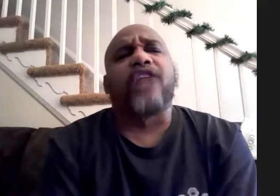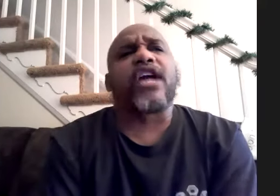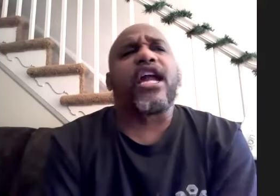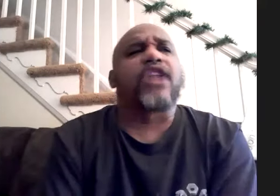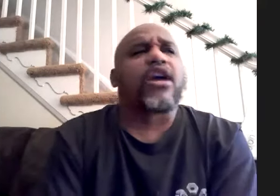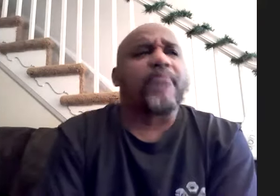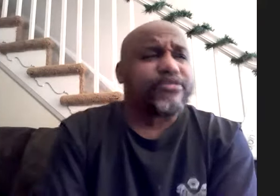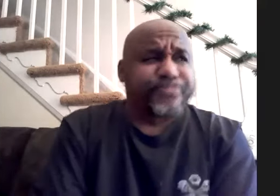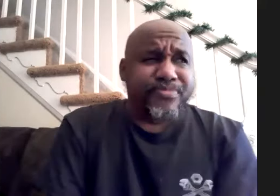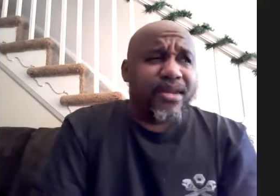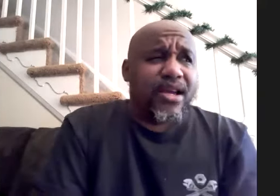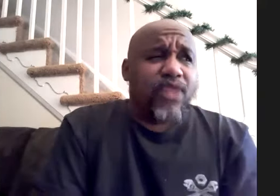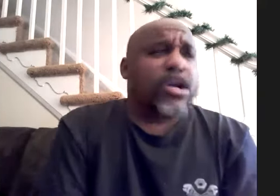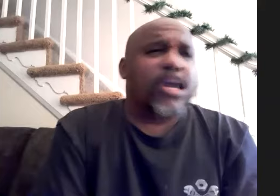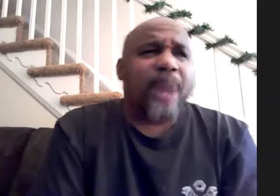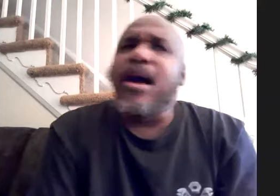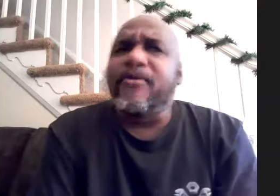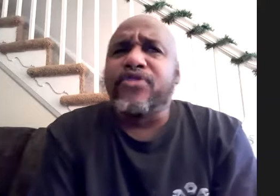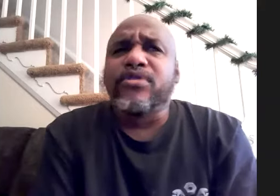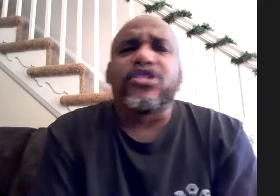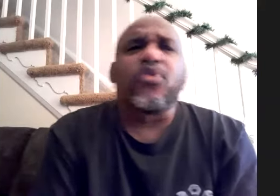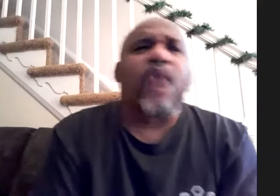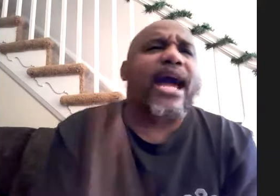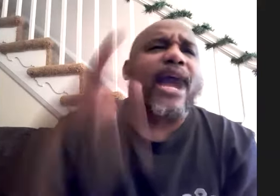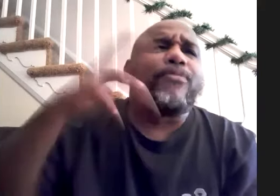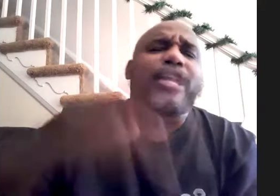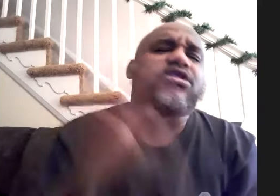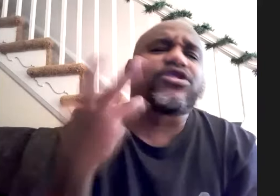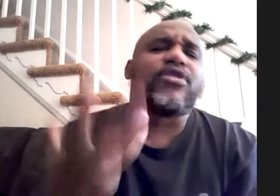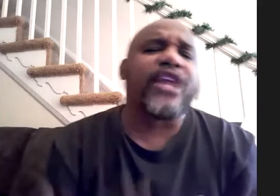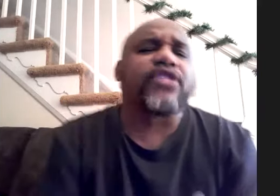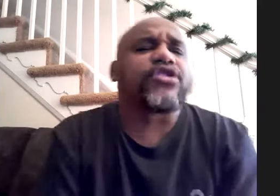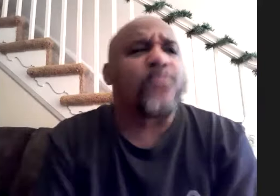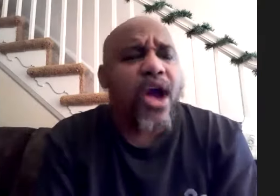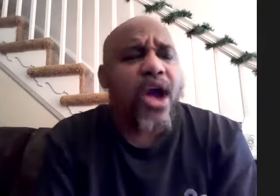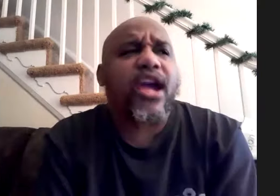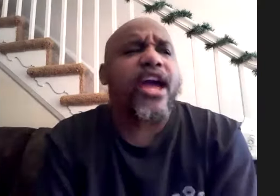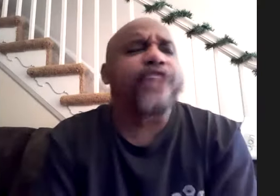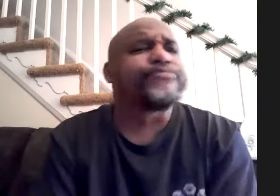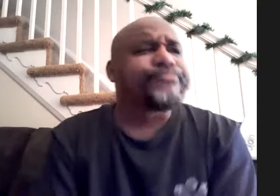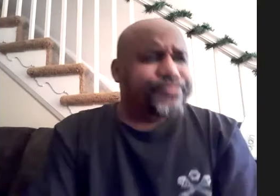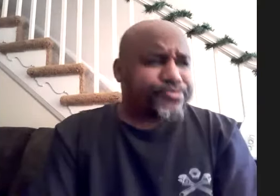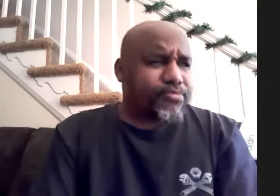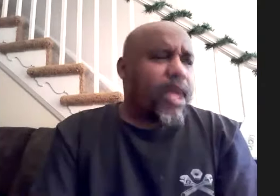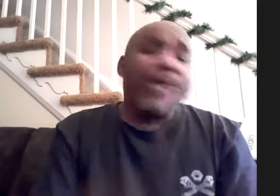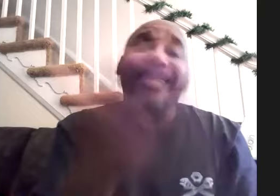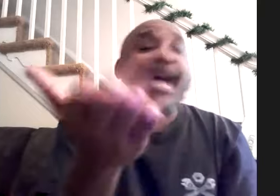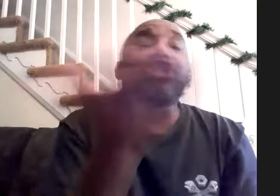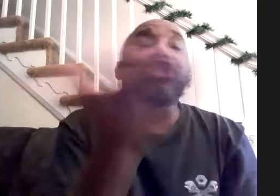and i talk about i want to talk about my influences and why i play certain things a certain way and nice my dad was a huge